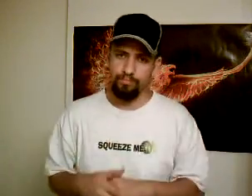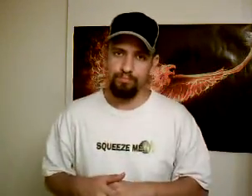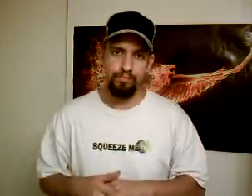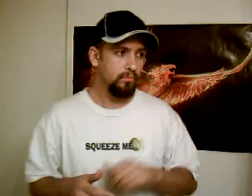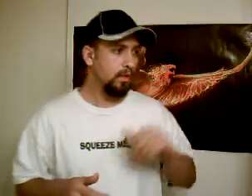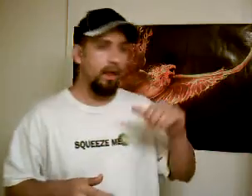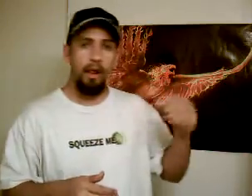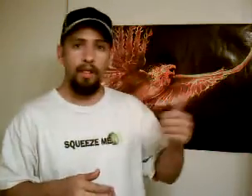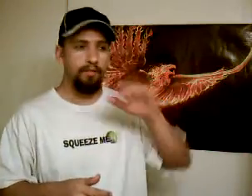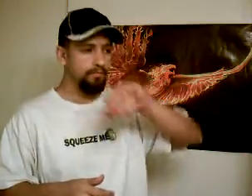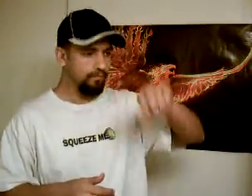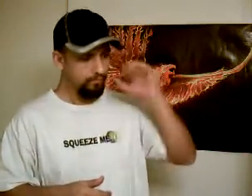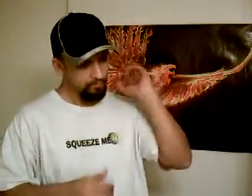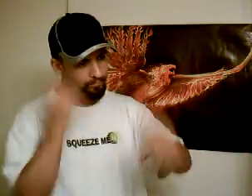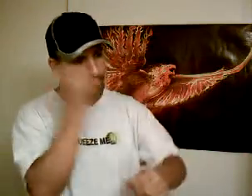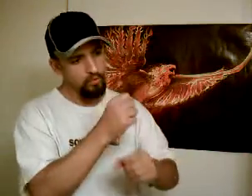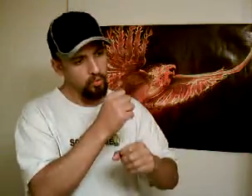Here. Okay...